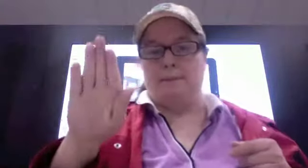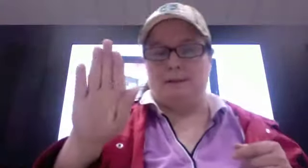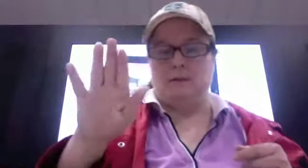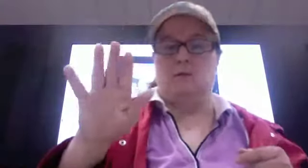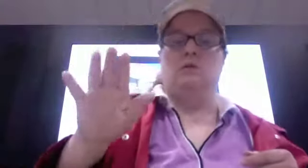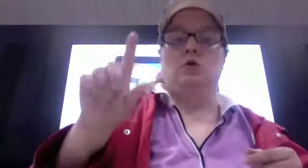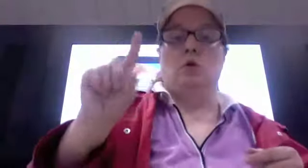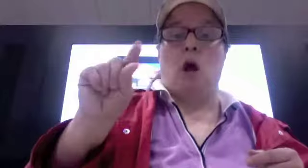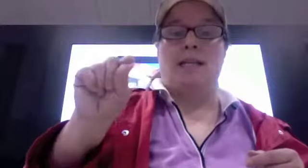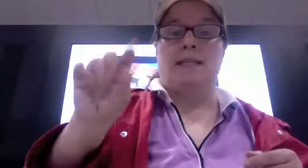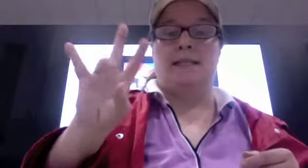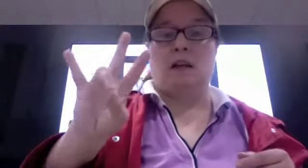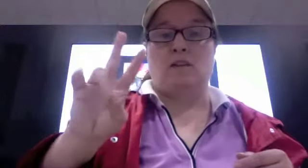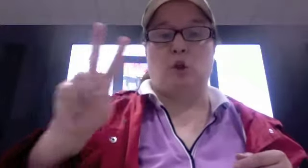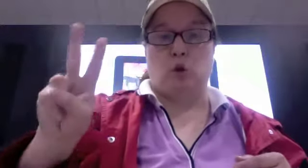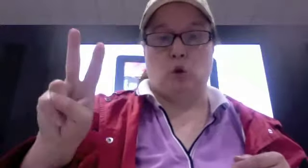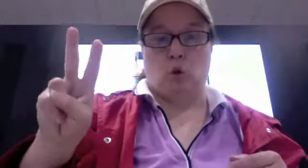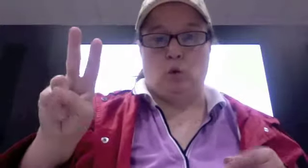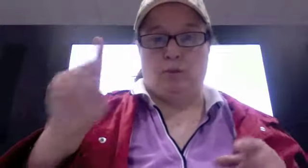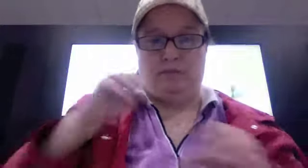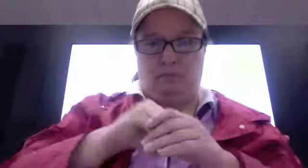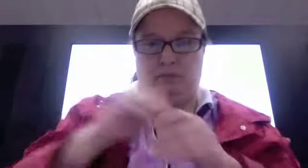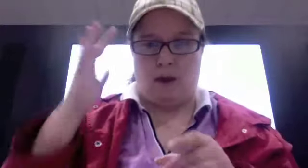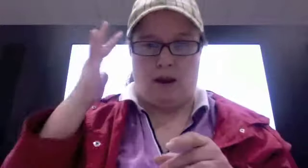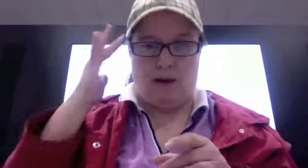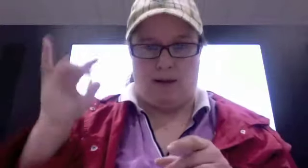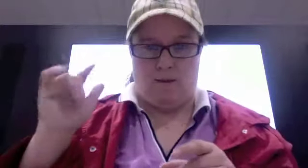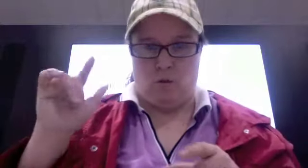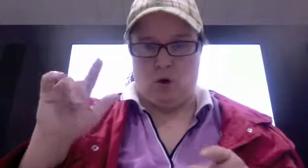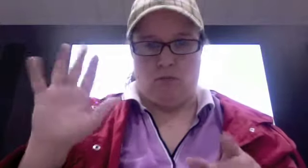I'm just testing the internet speed. Oh, the internet speed. Yeah.